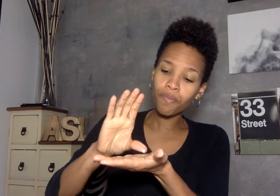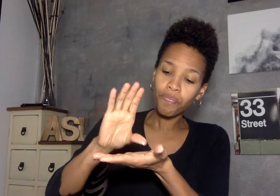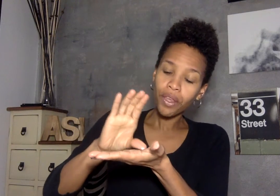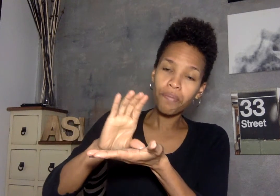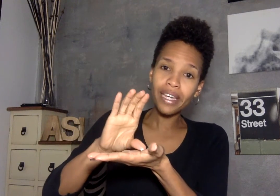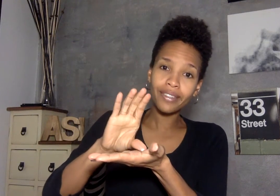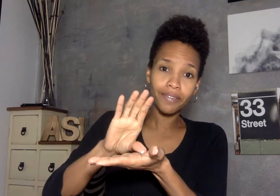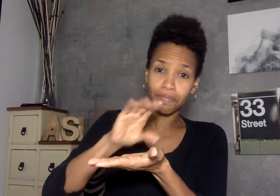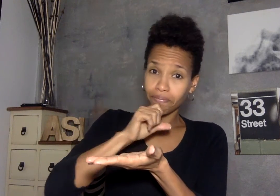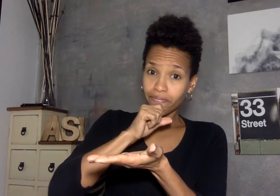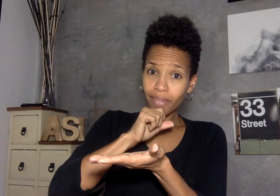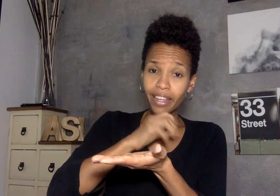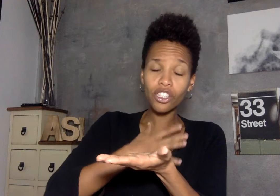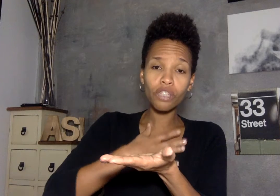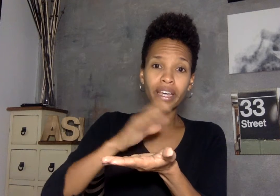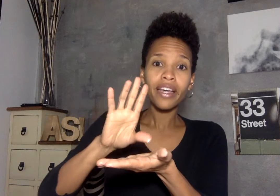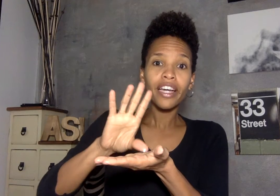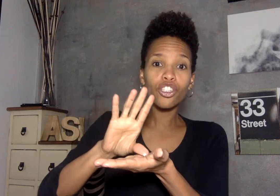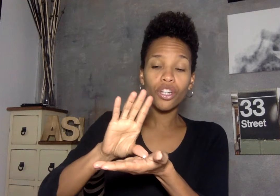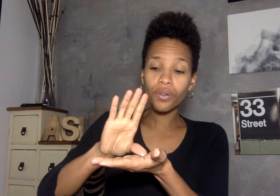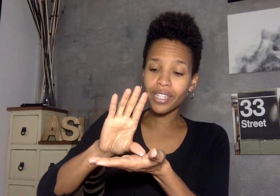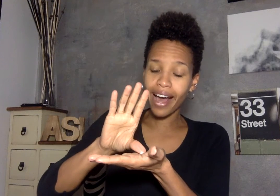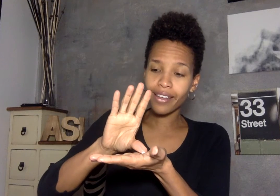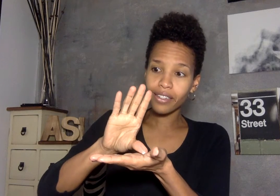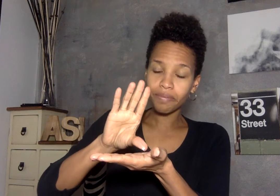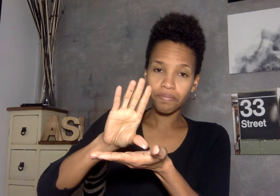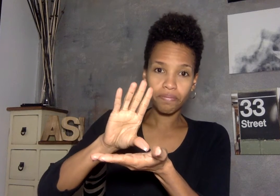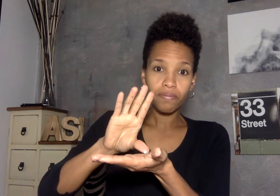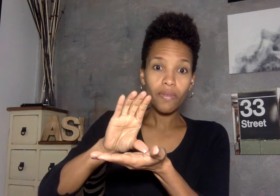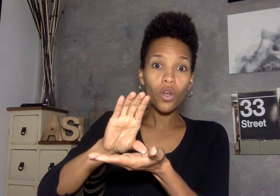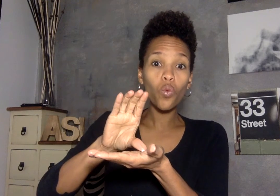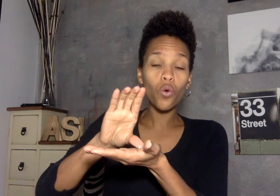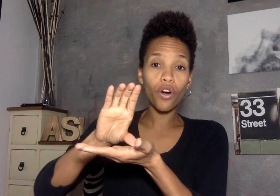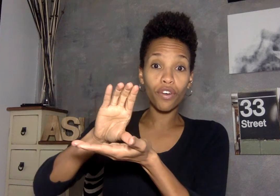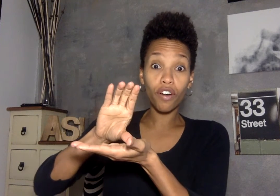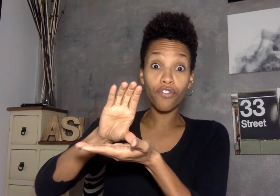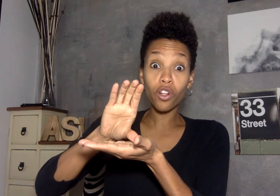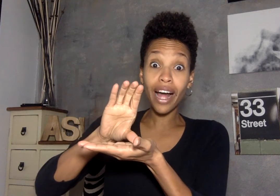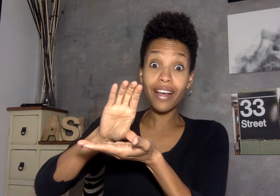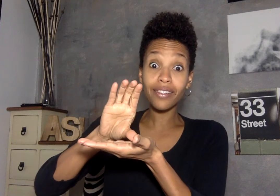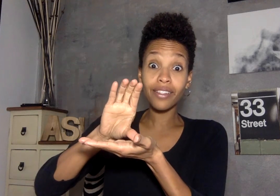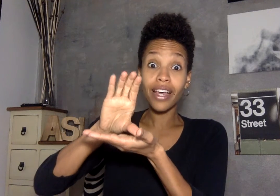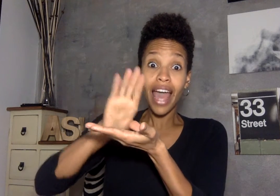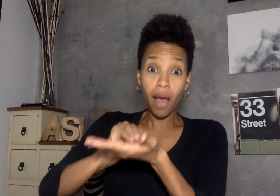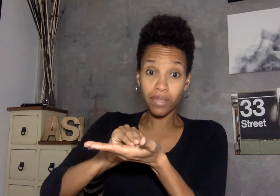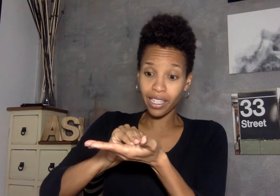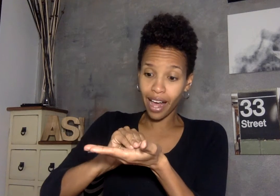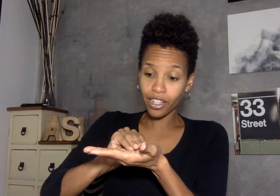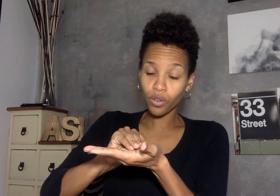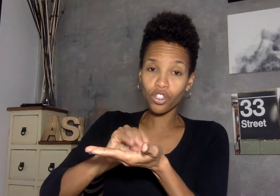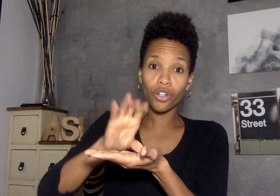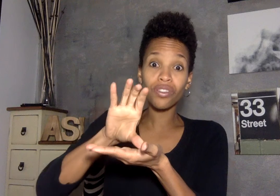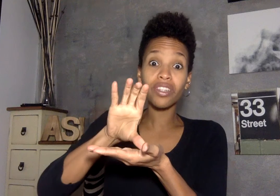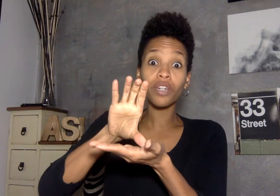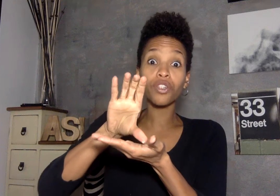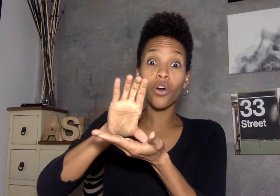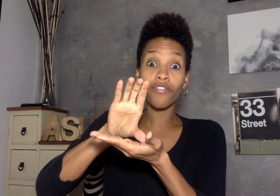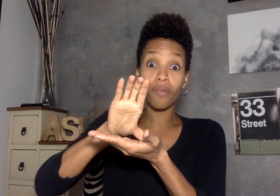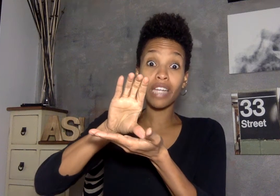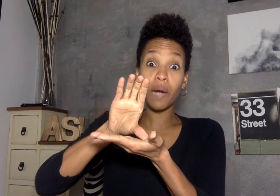means excuse me it shows that a full glass empty glass so it shows the liquid going from top